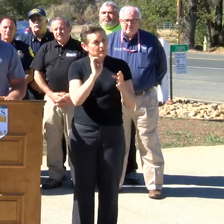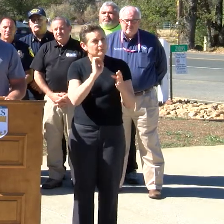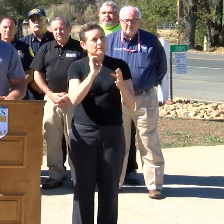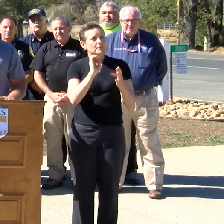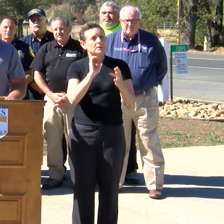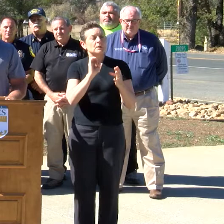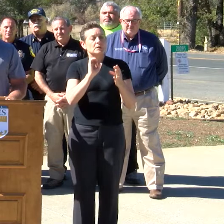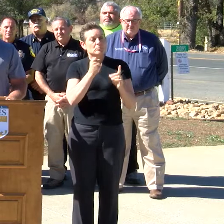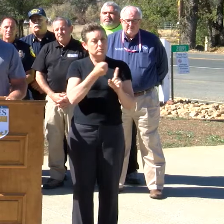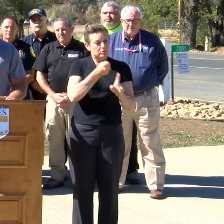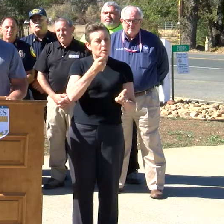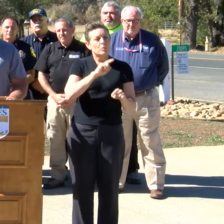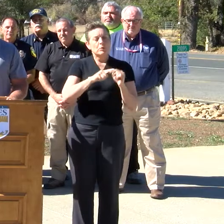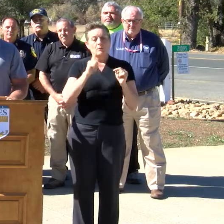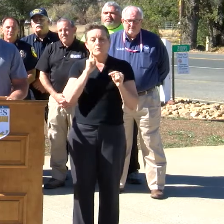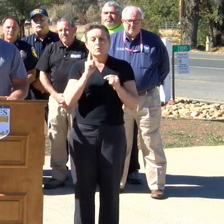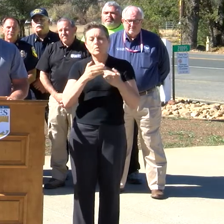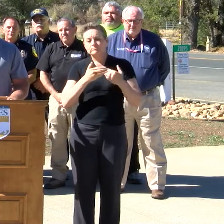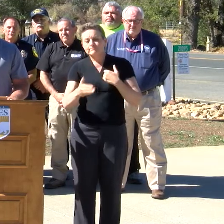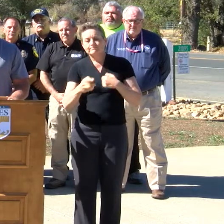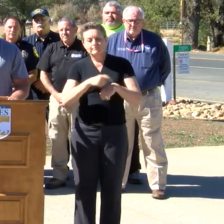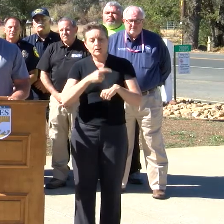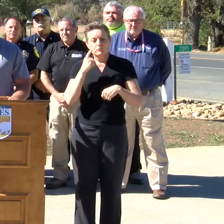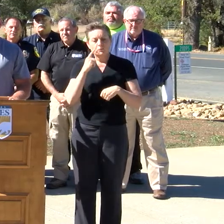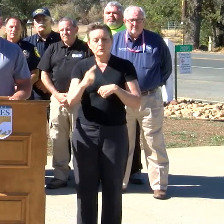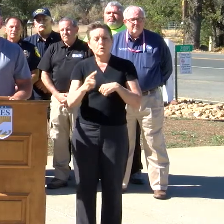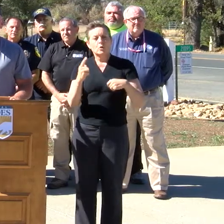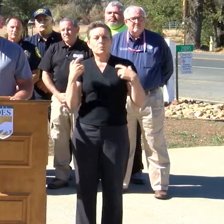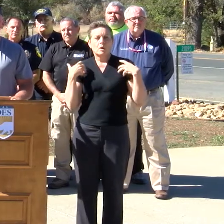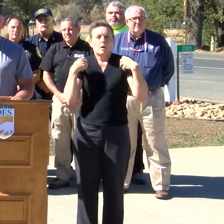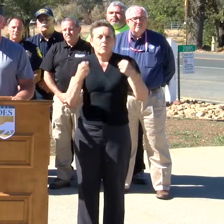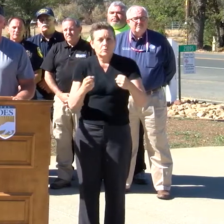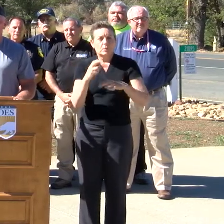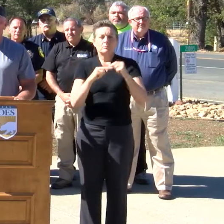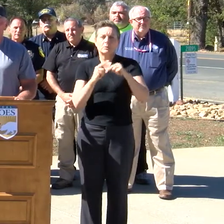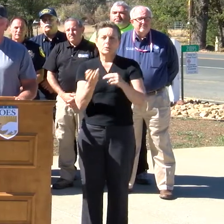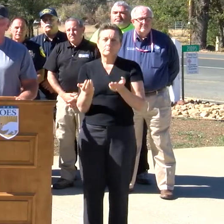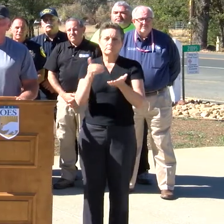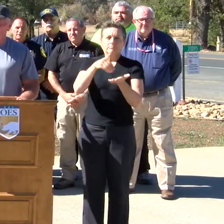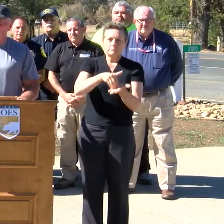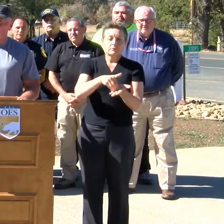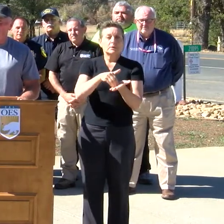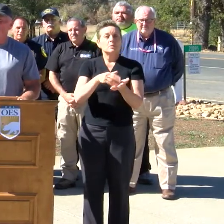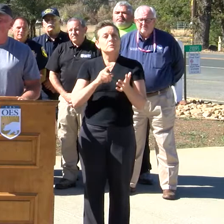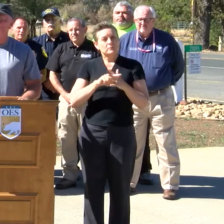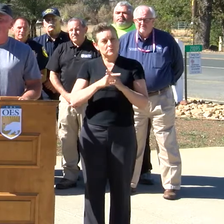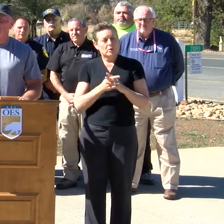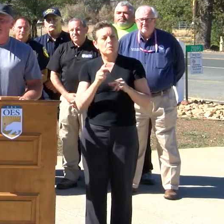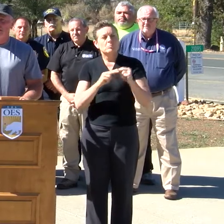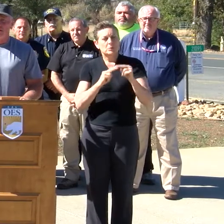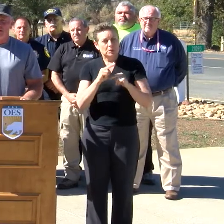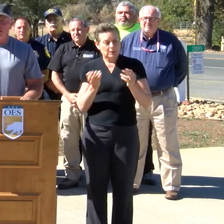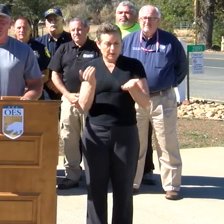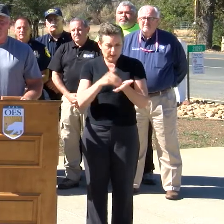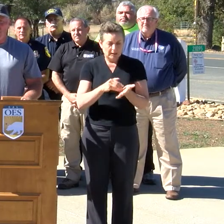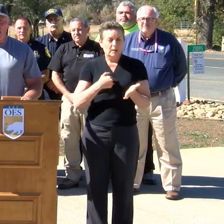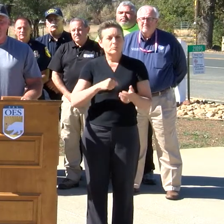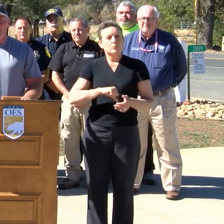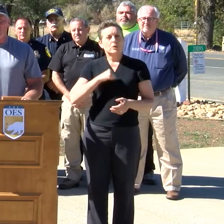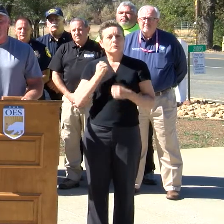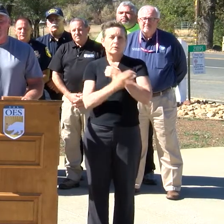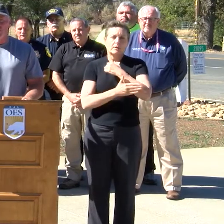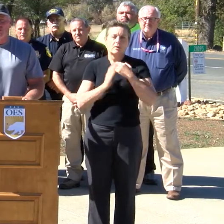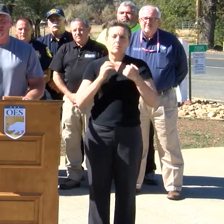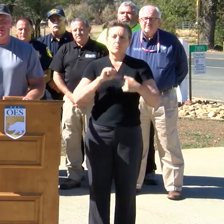but for the recovery and rebuild. We've already begun that process, and I'm proud of our county, I'm proud of our community. As the